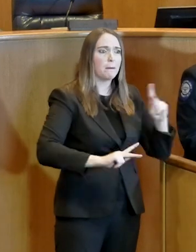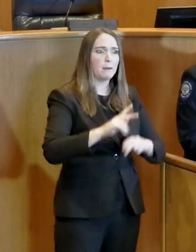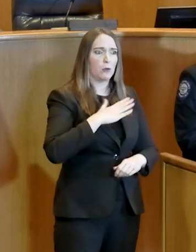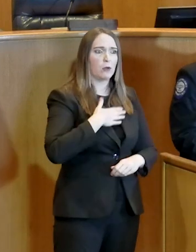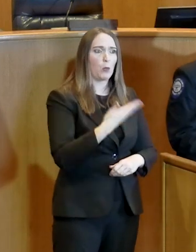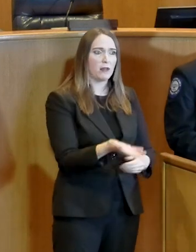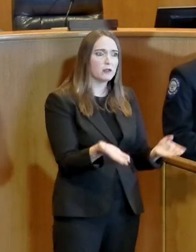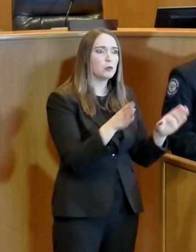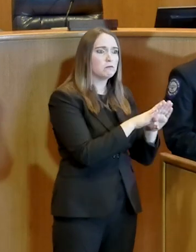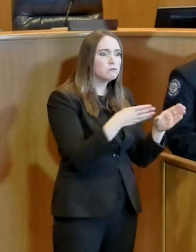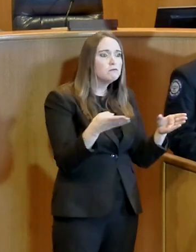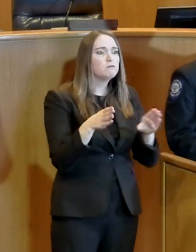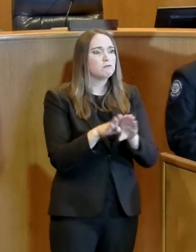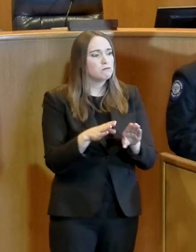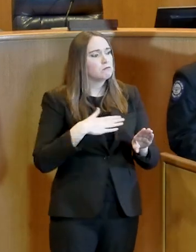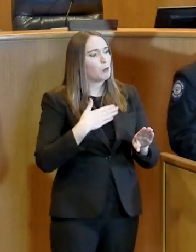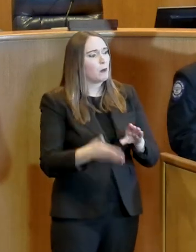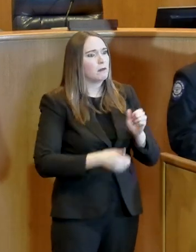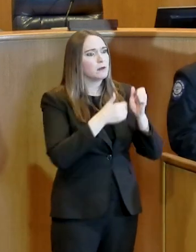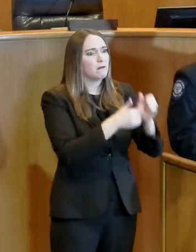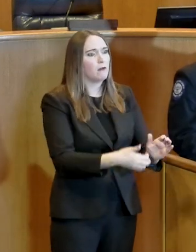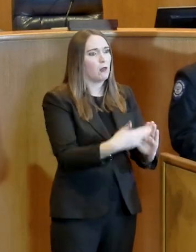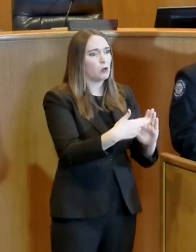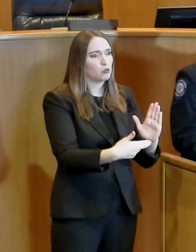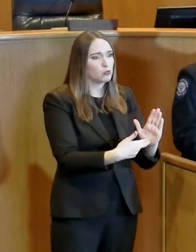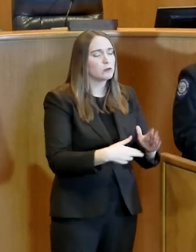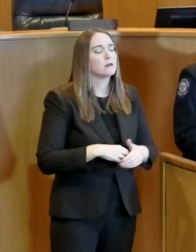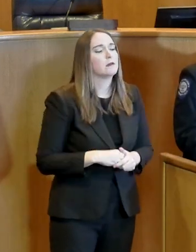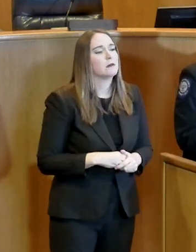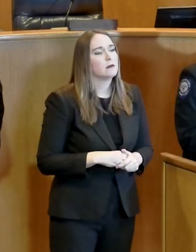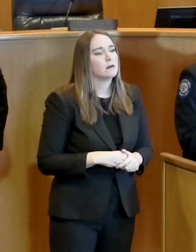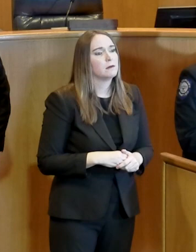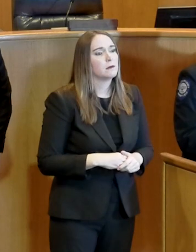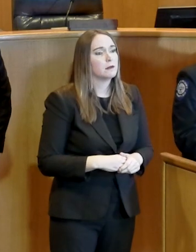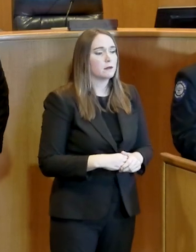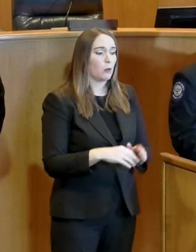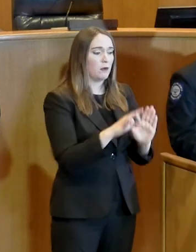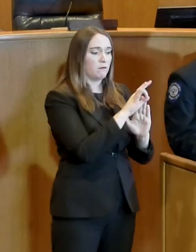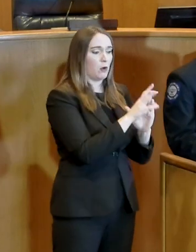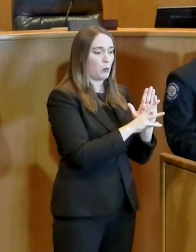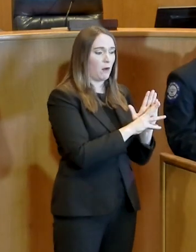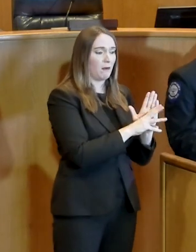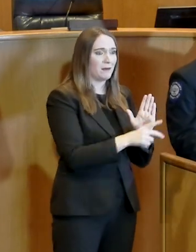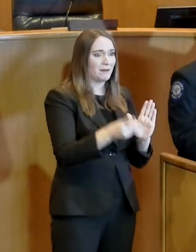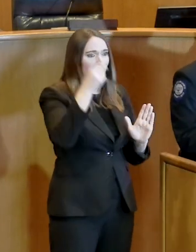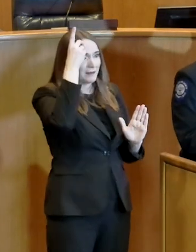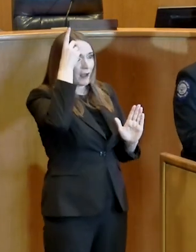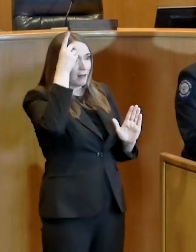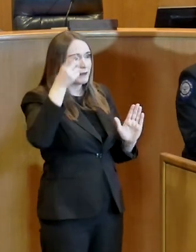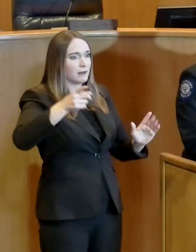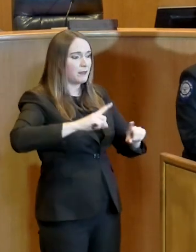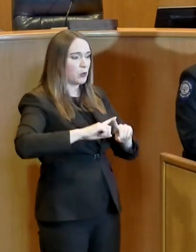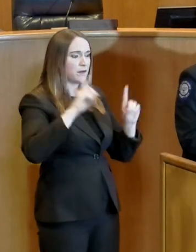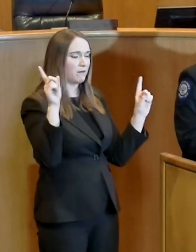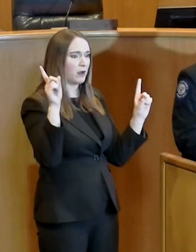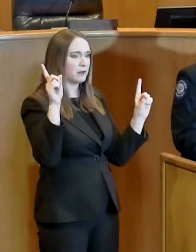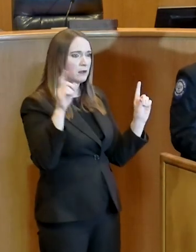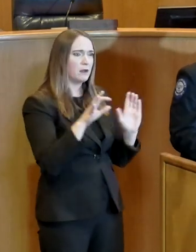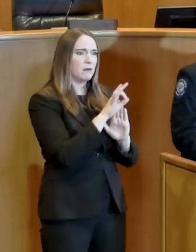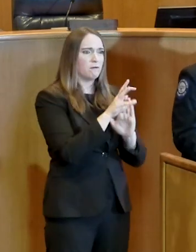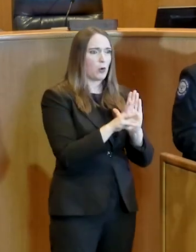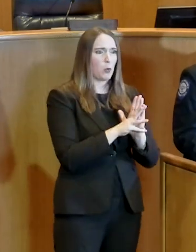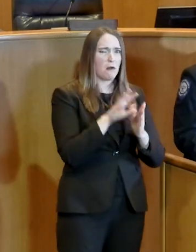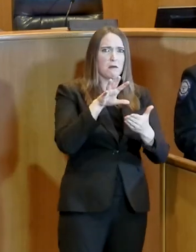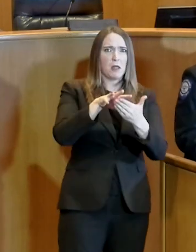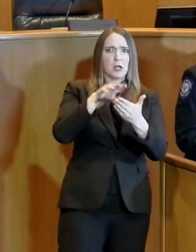were able to telegraph. So I think one of the earlier questions was, you know, we're different than Dallas. We're maybe not doing the same things that Dallas is doing.